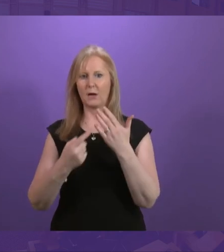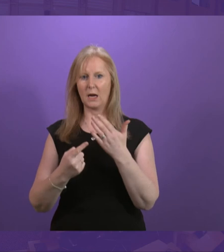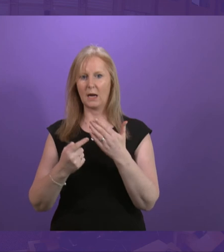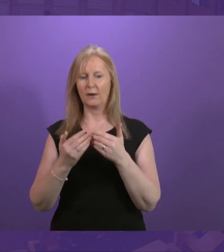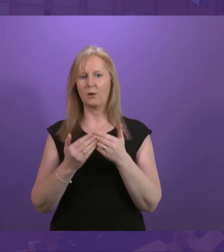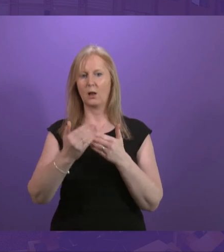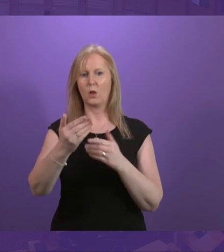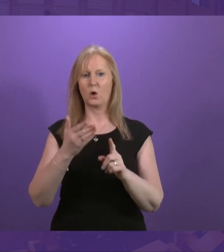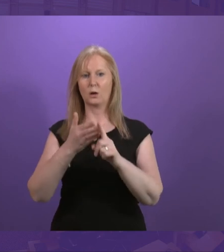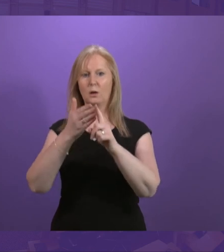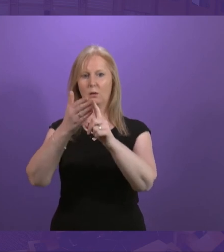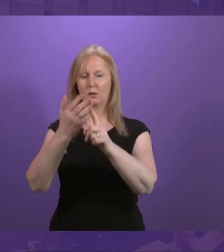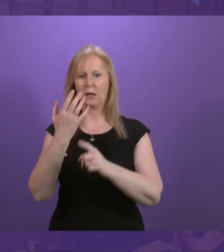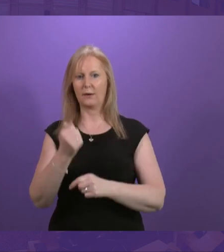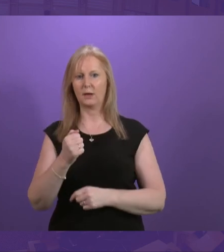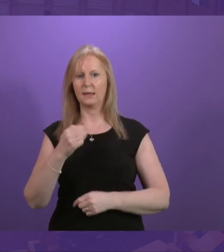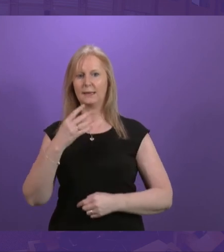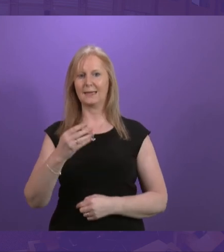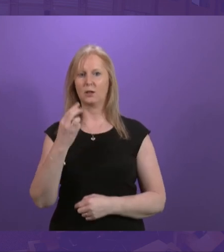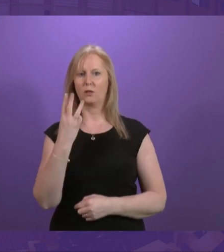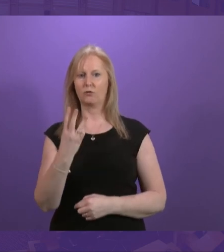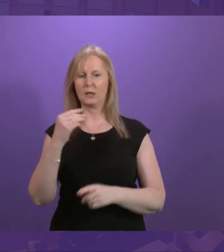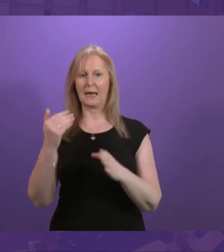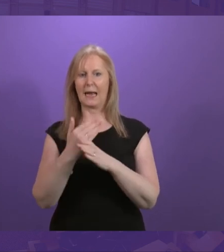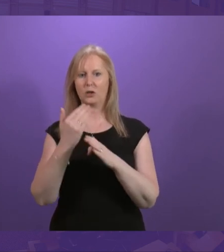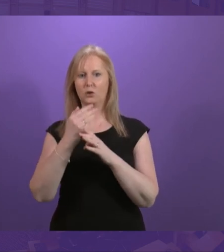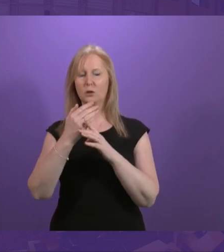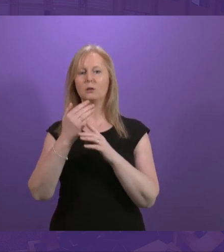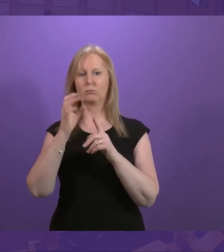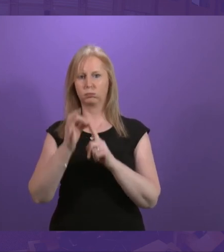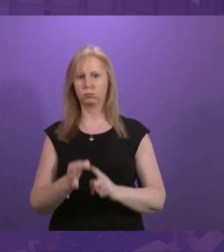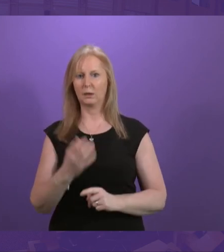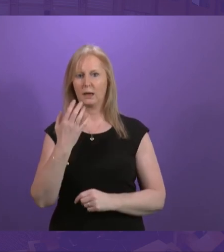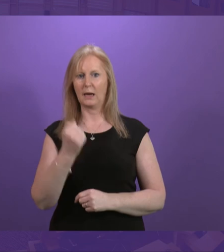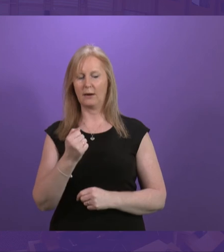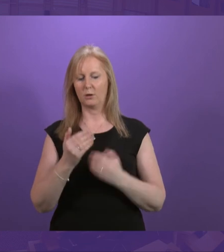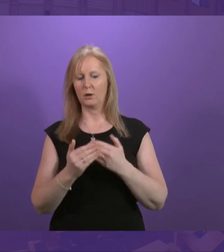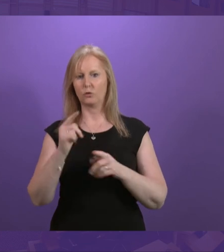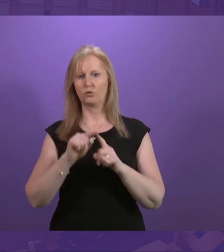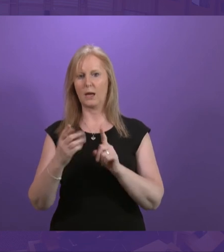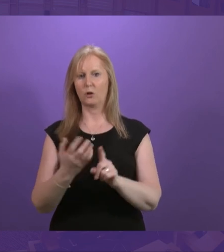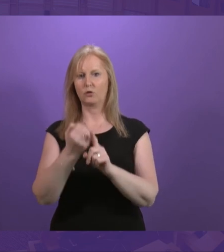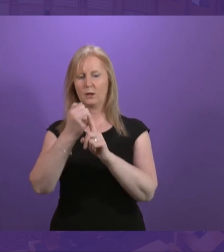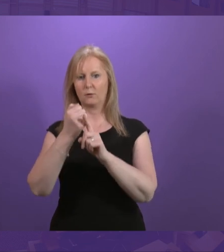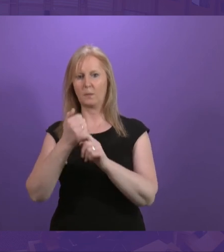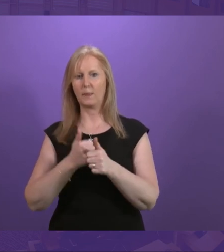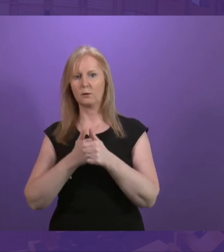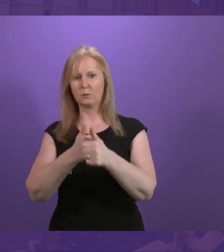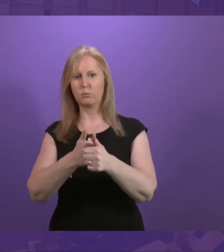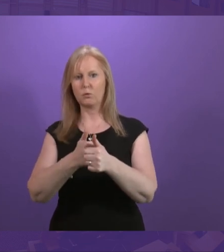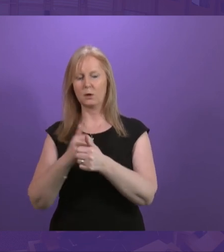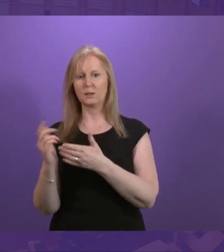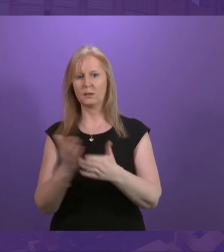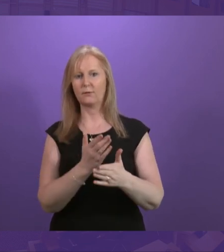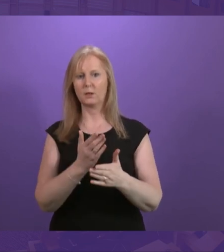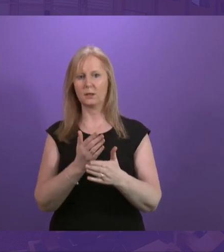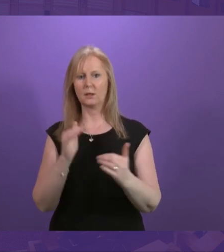term actions and 93 actions to make meaningful progress towards these ambitions support services that meet disabled people's needs